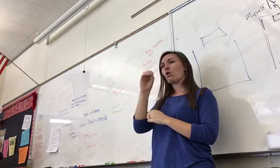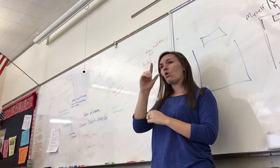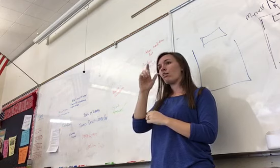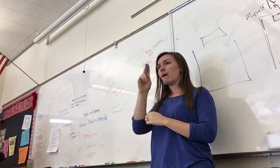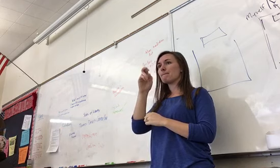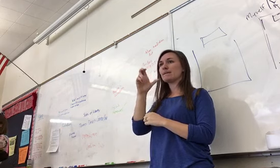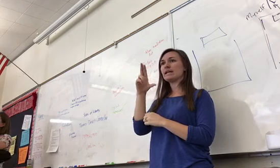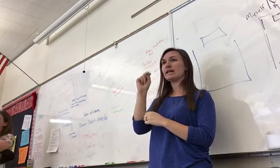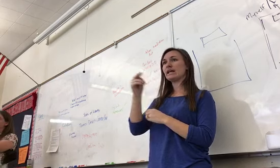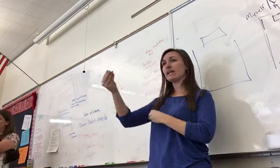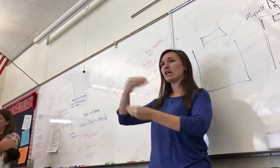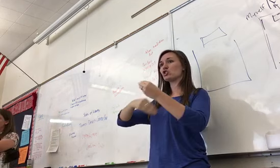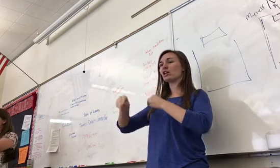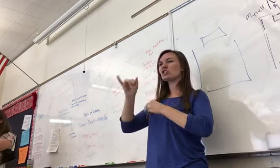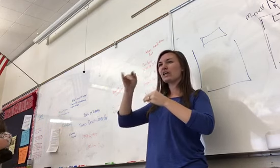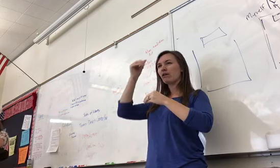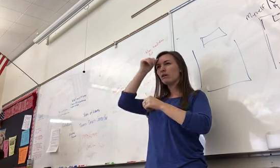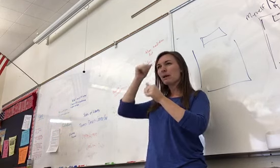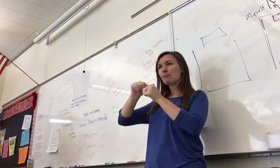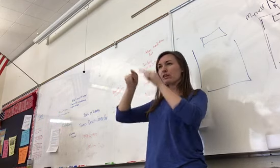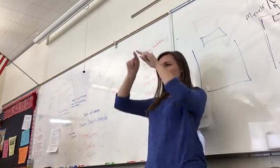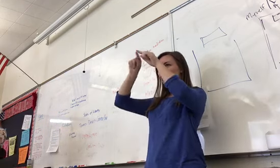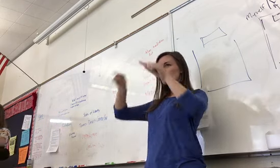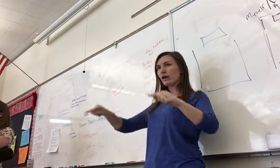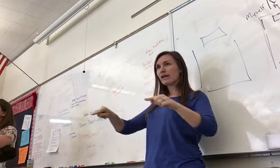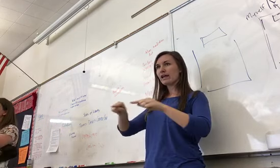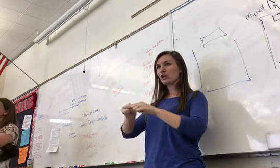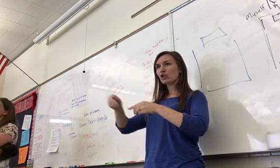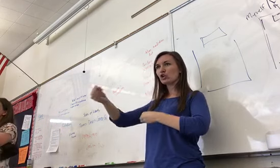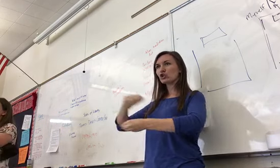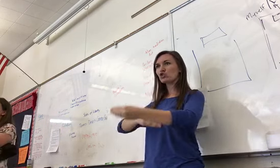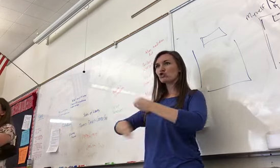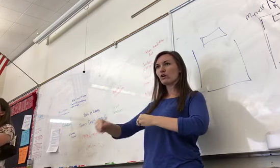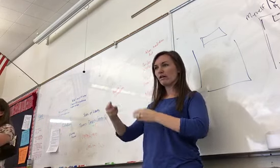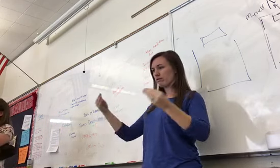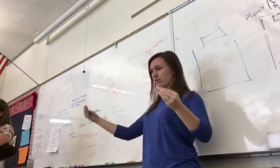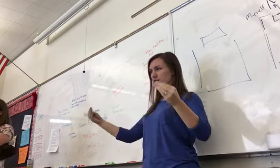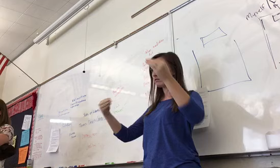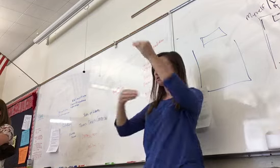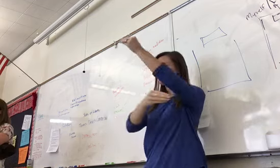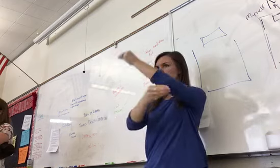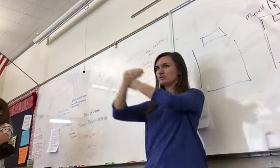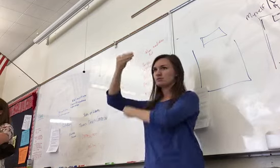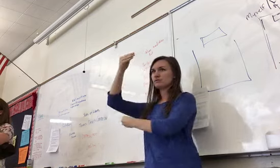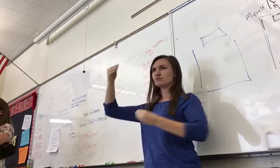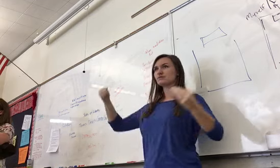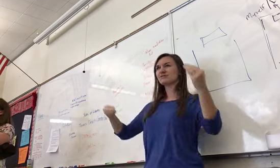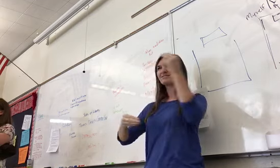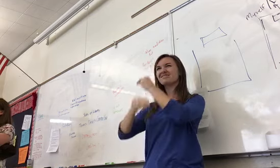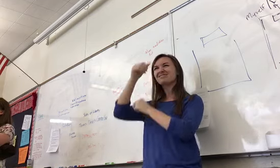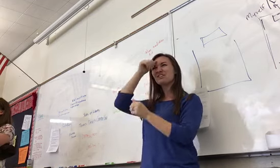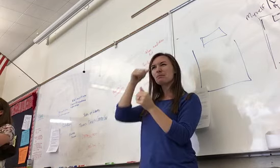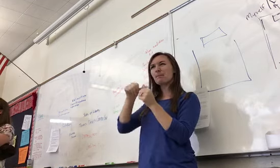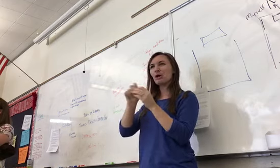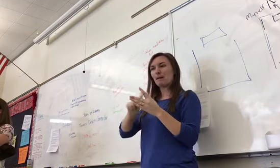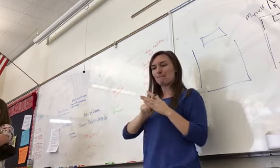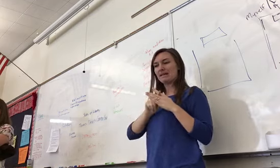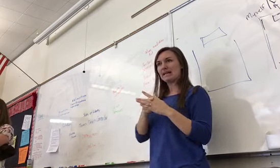triangular trade. Triangular trade begins in the Americas. The Americas produce raw goods,